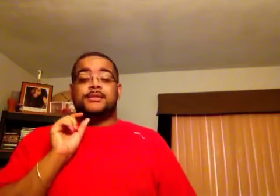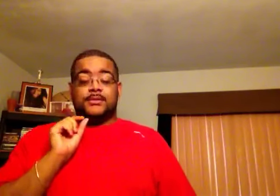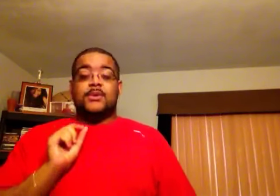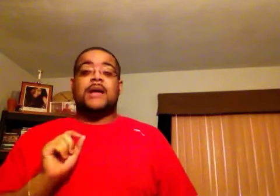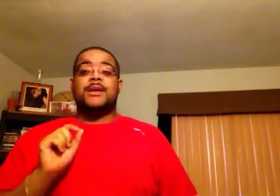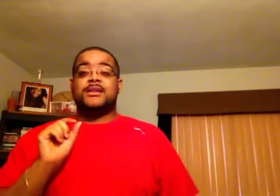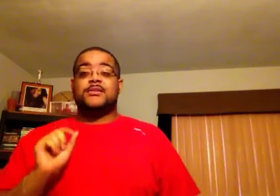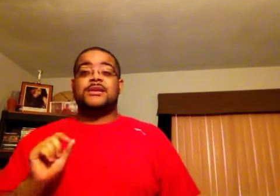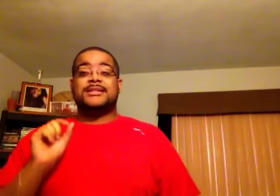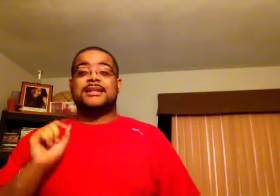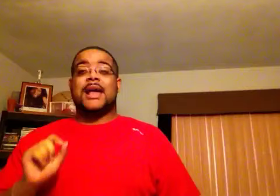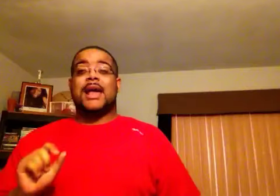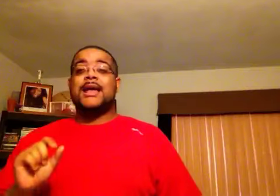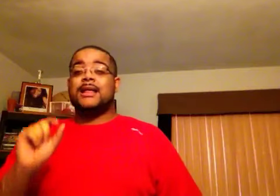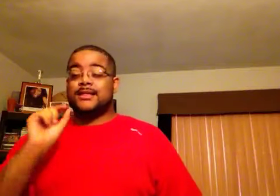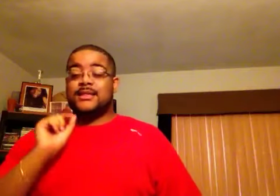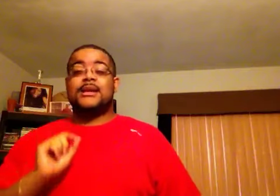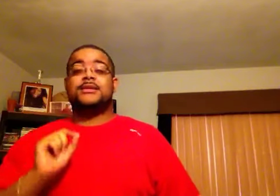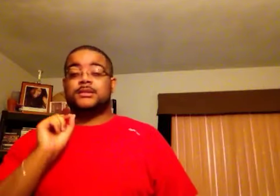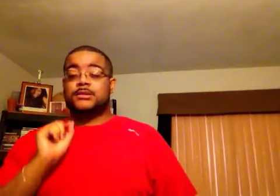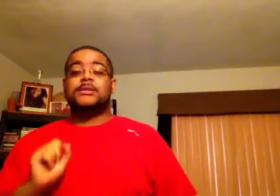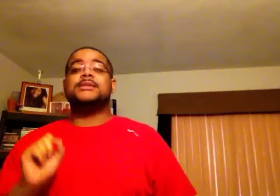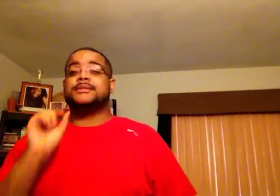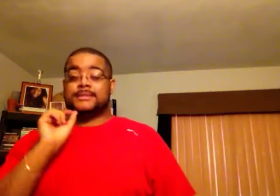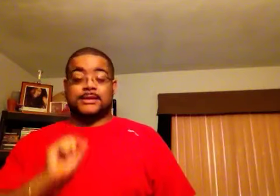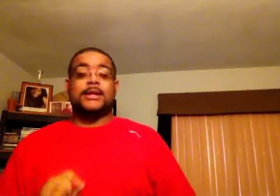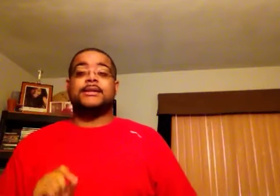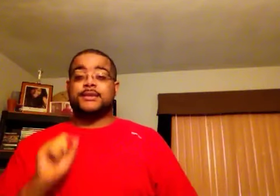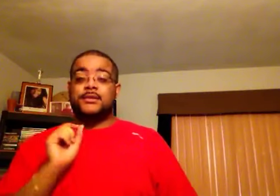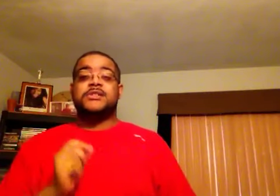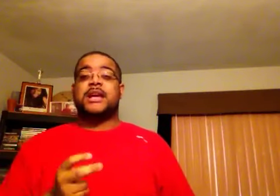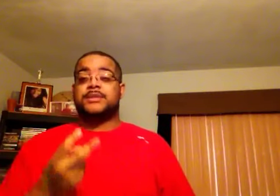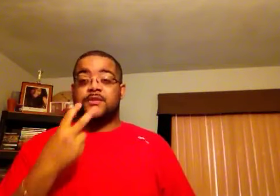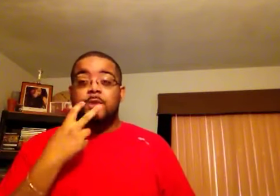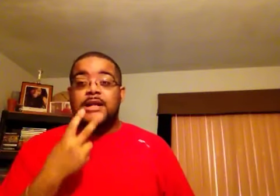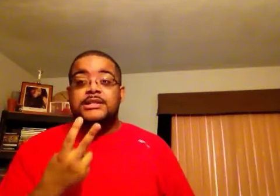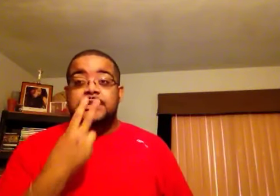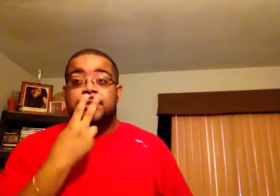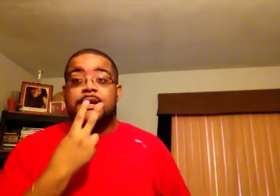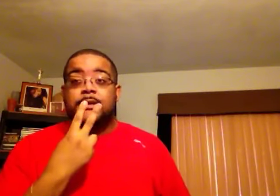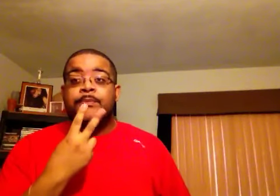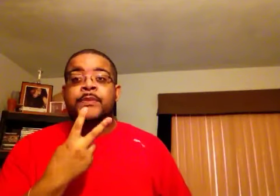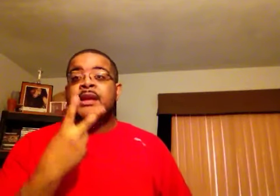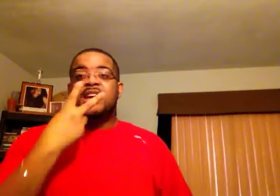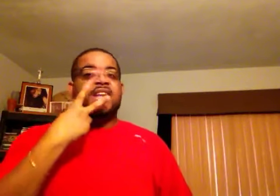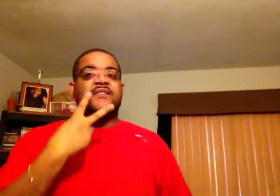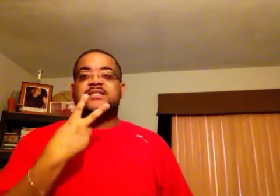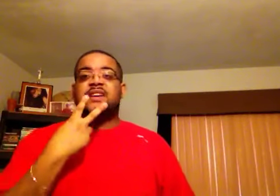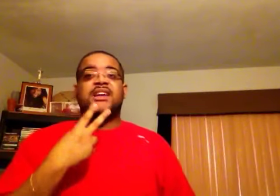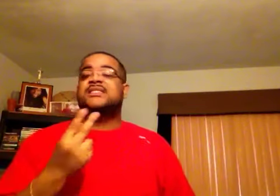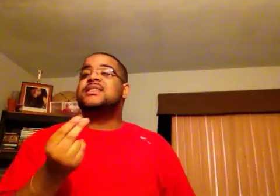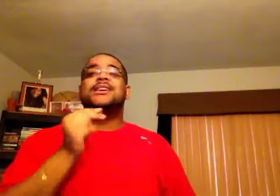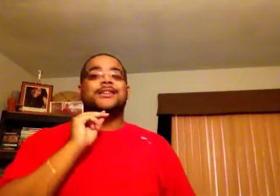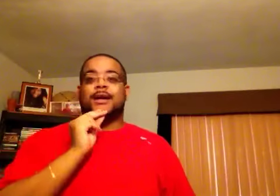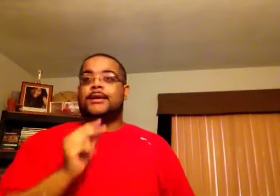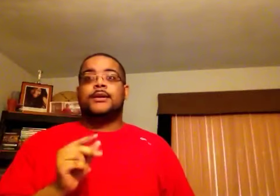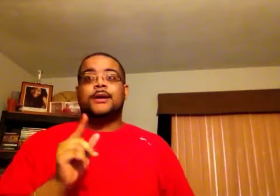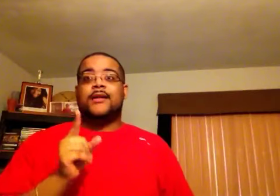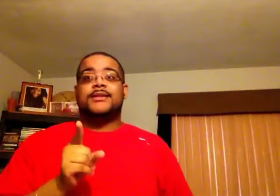when I mean the dude can sing, the dude can sing. So, Luke James, if you're watching this man, any of his fans, y'all know how that